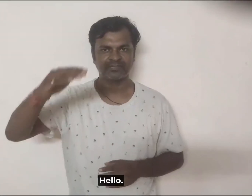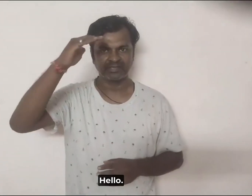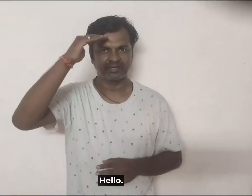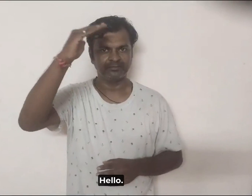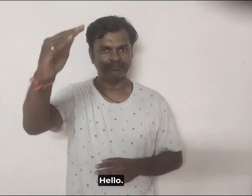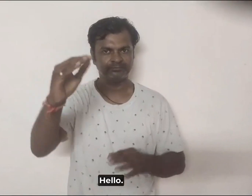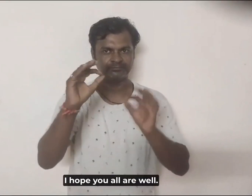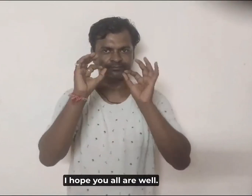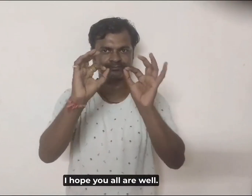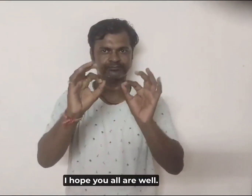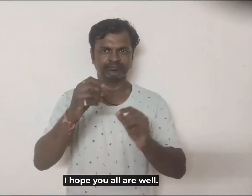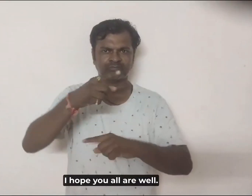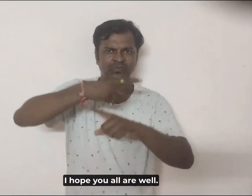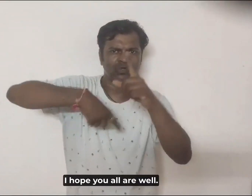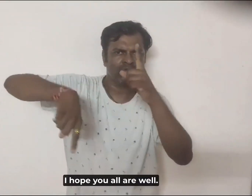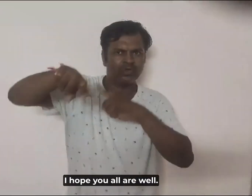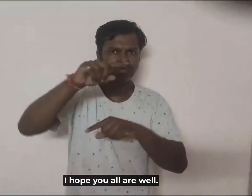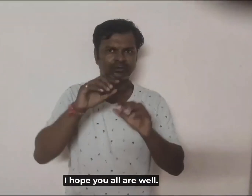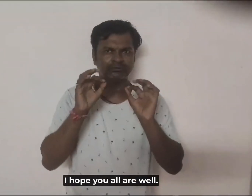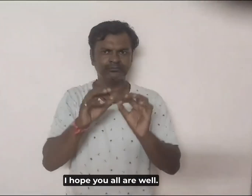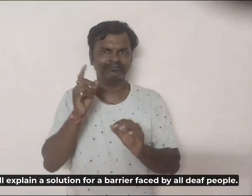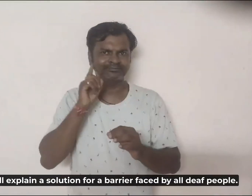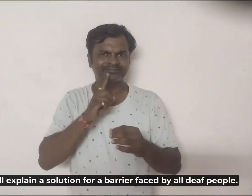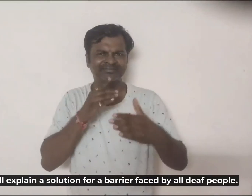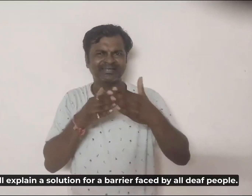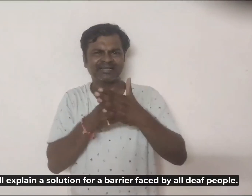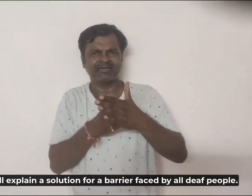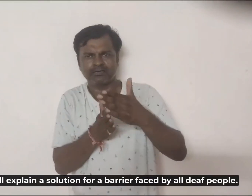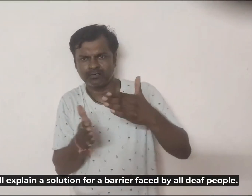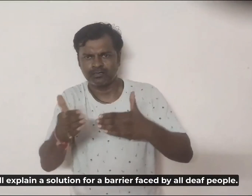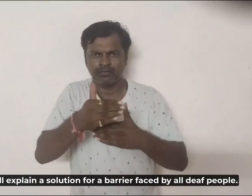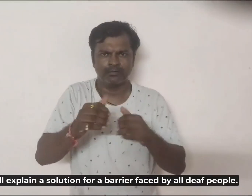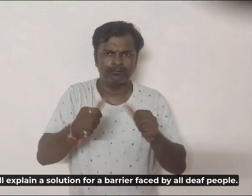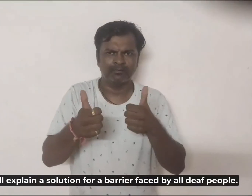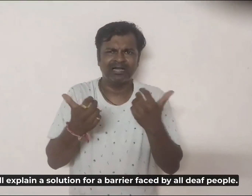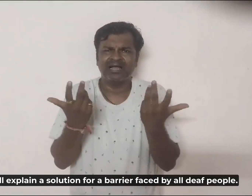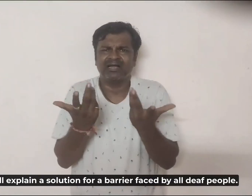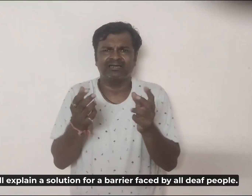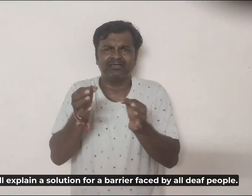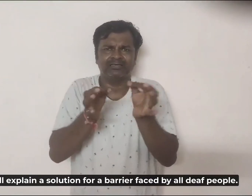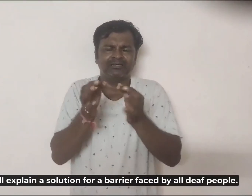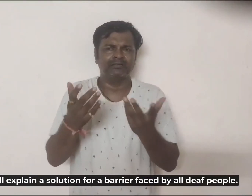Hello, I hope all of you are well. I will explain a solution for a barrier faced by all deaf people.